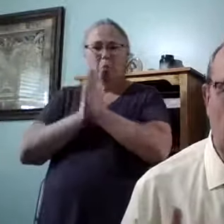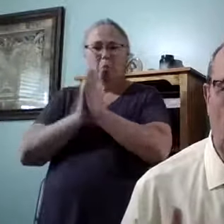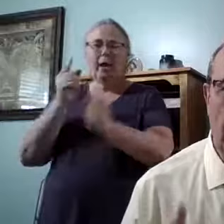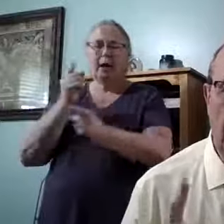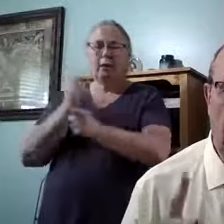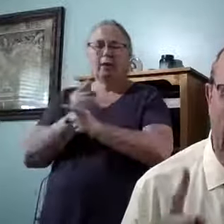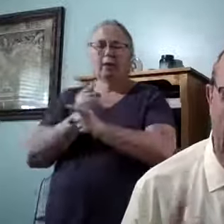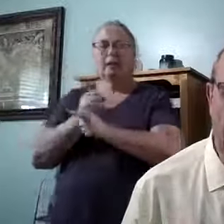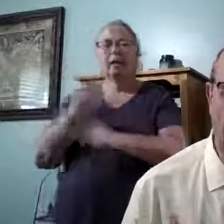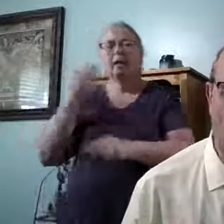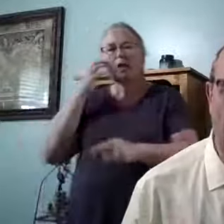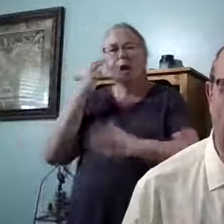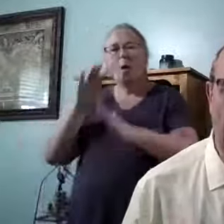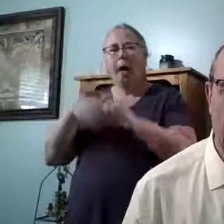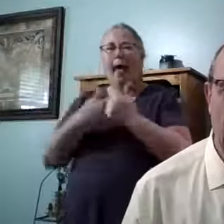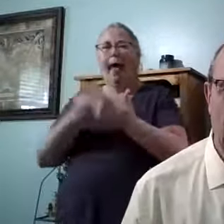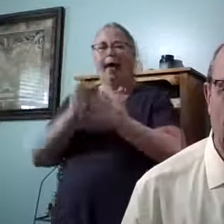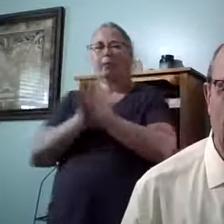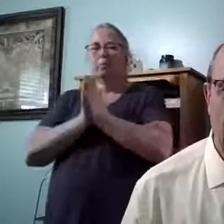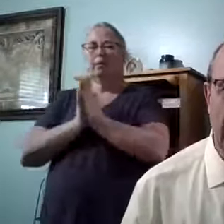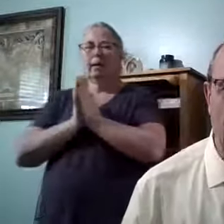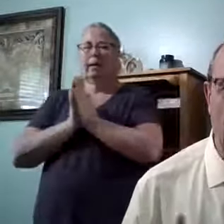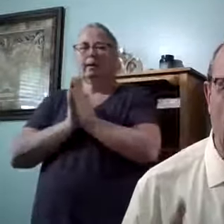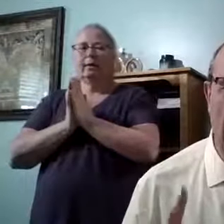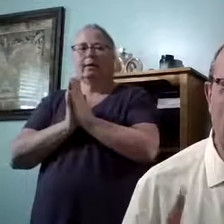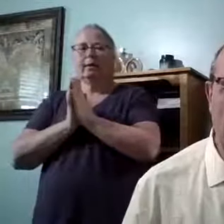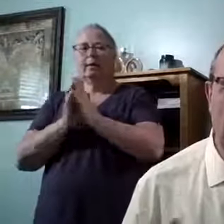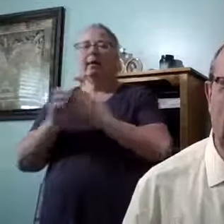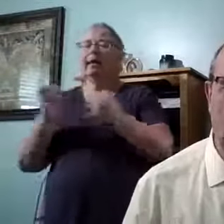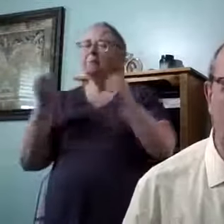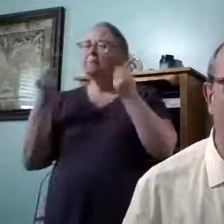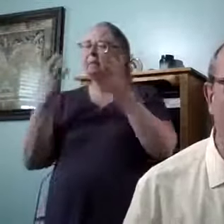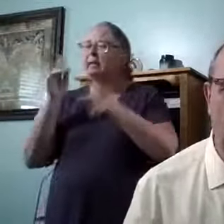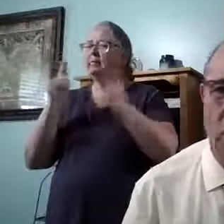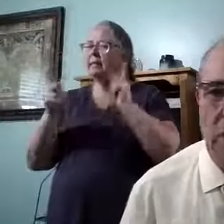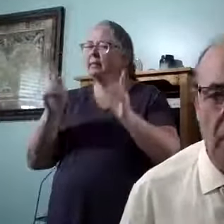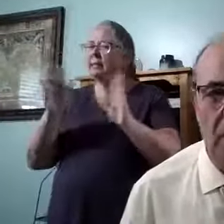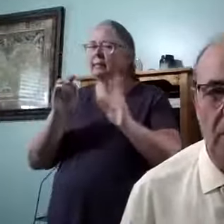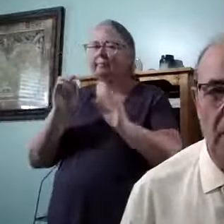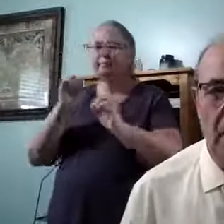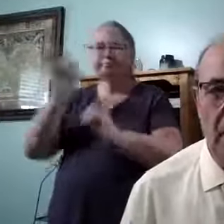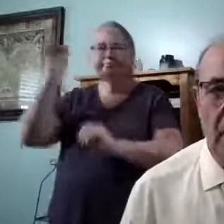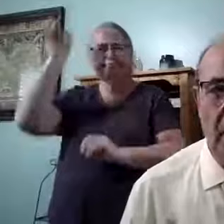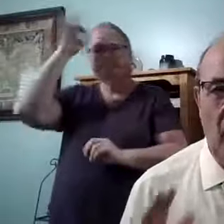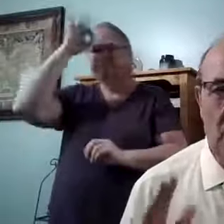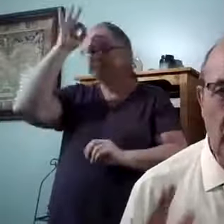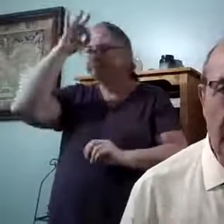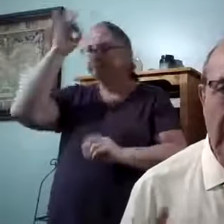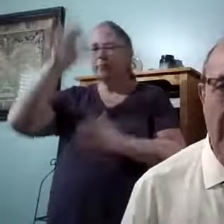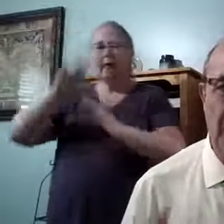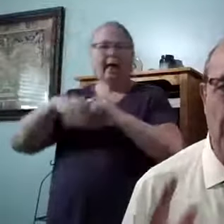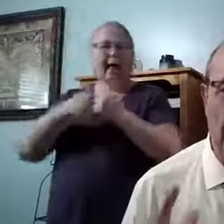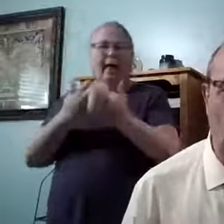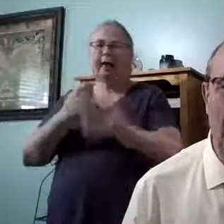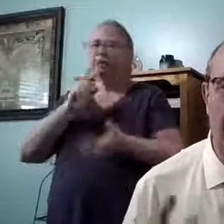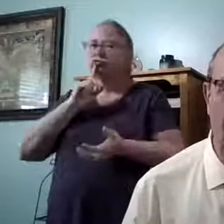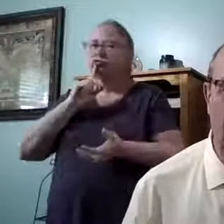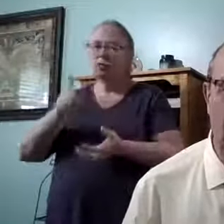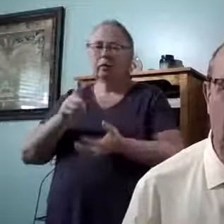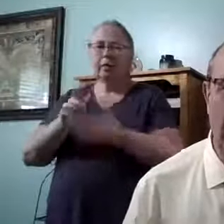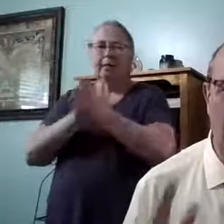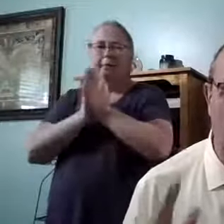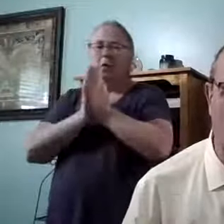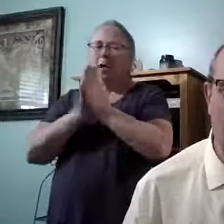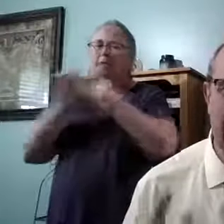You know, we've got to know how to pray. And I'm afraid many people have no clue on really how to pray